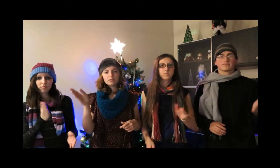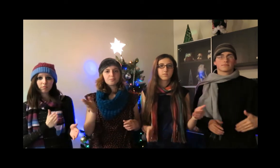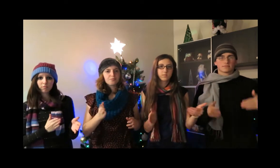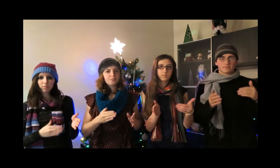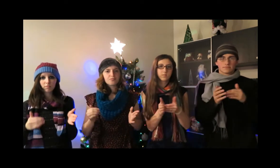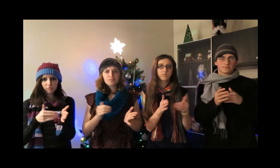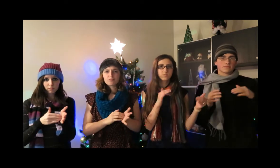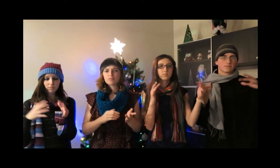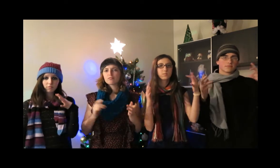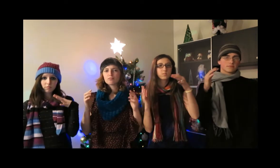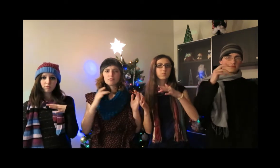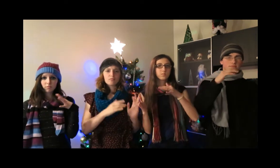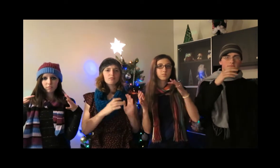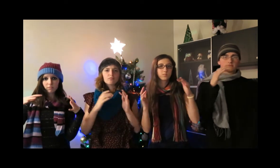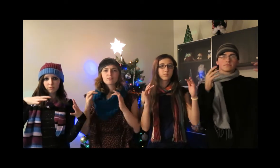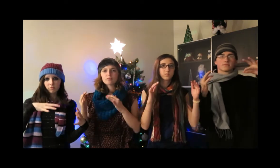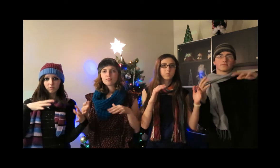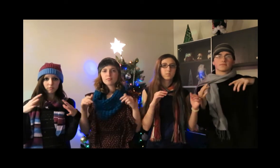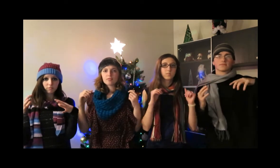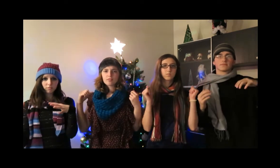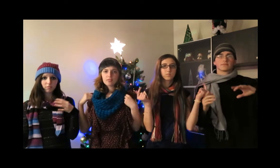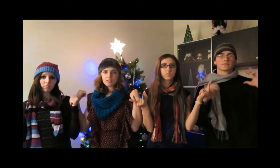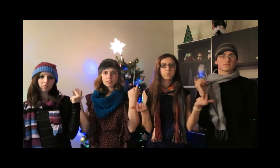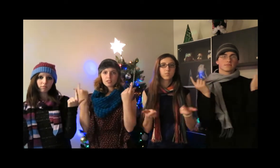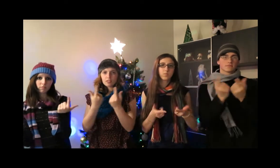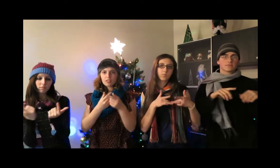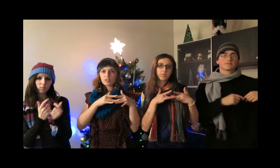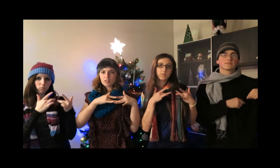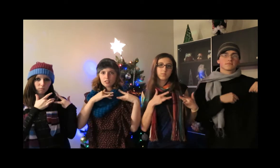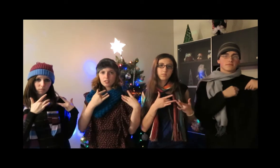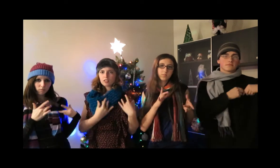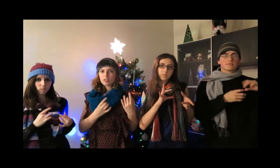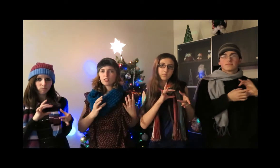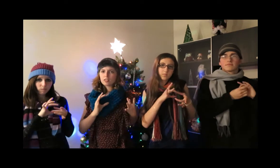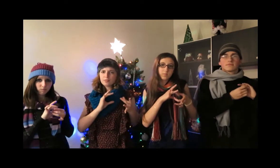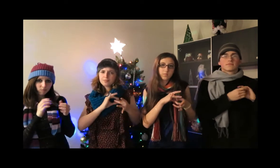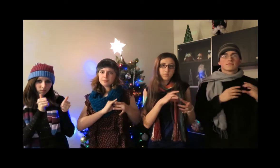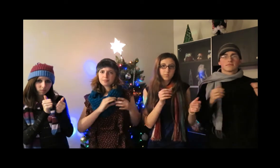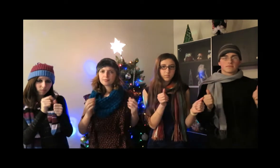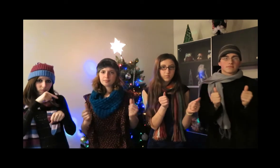never stop And time would heal our hearts